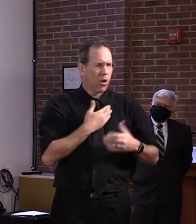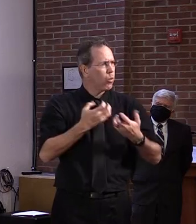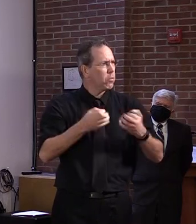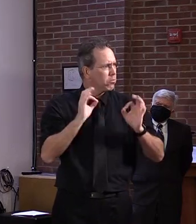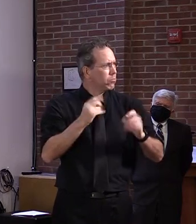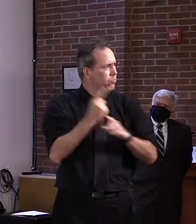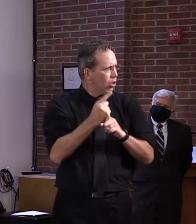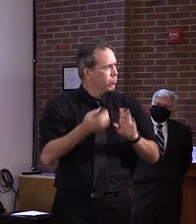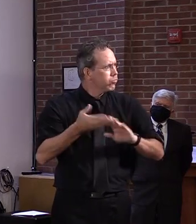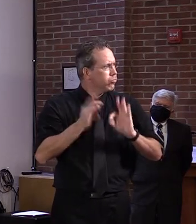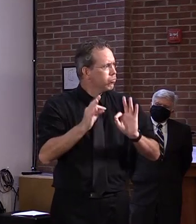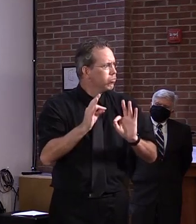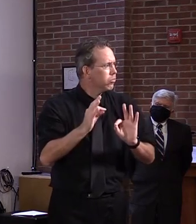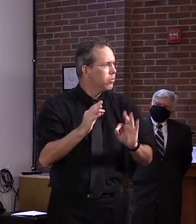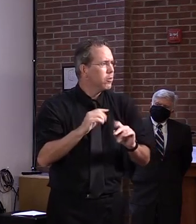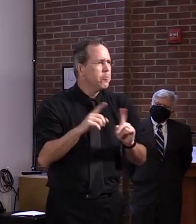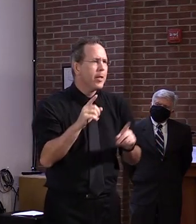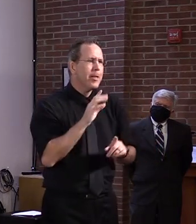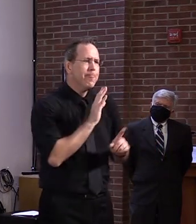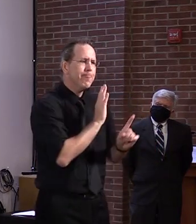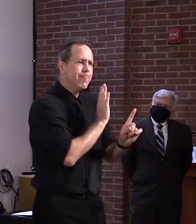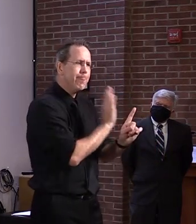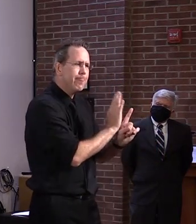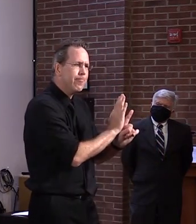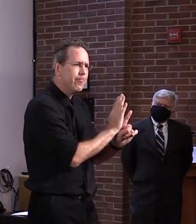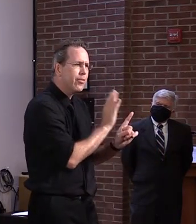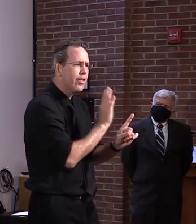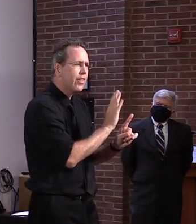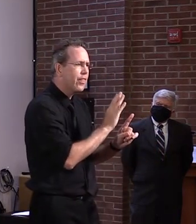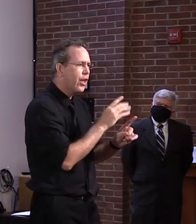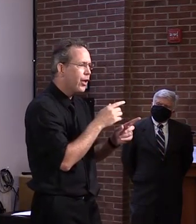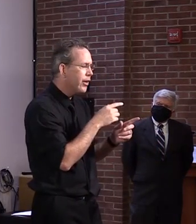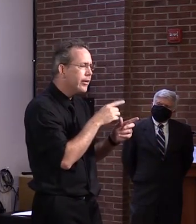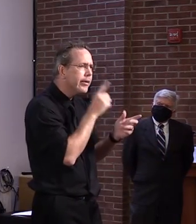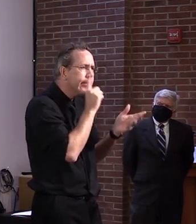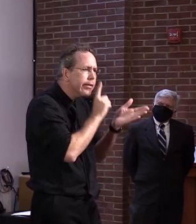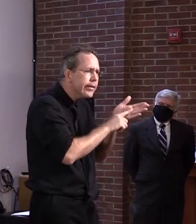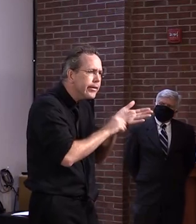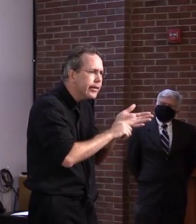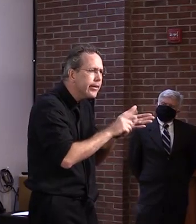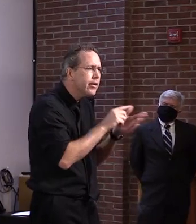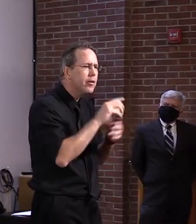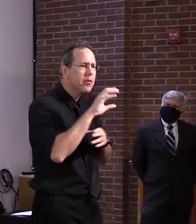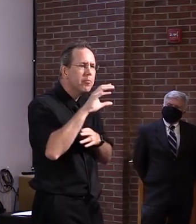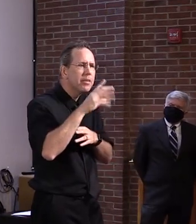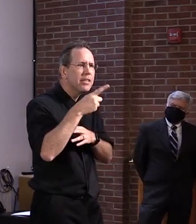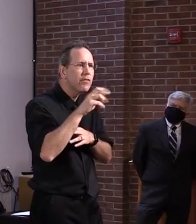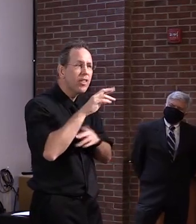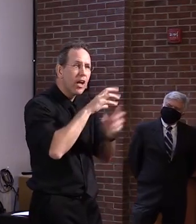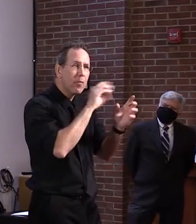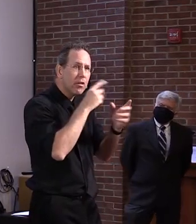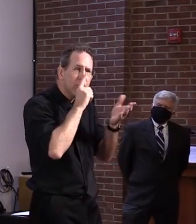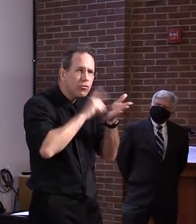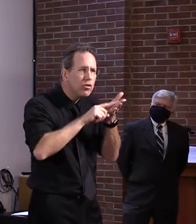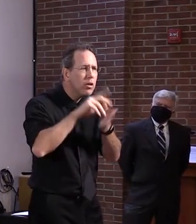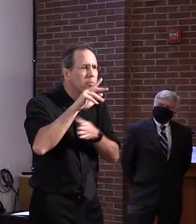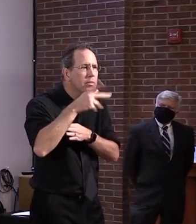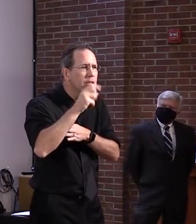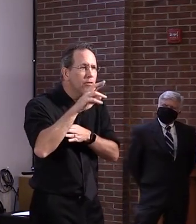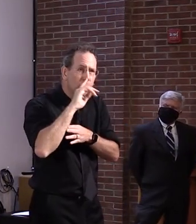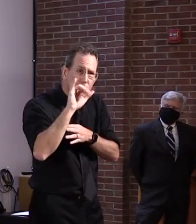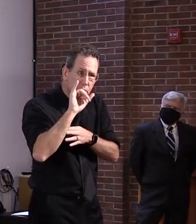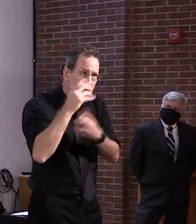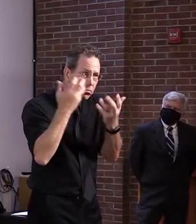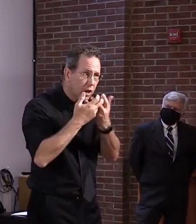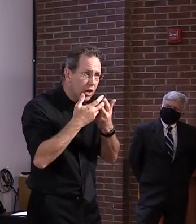had done no such work on the PCR. So, to come out with a statement that it must have been the PCR that was